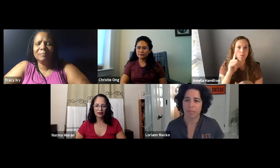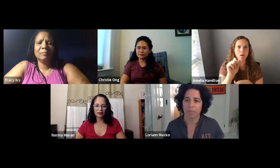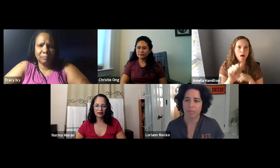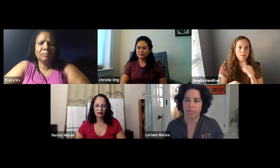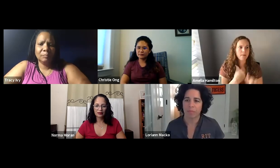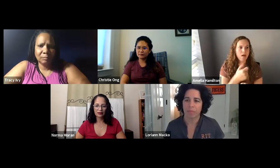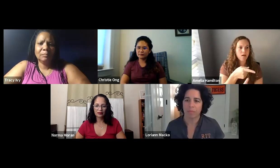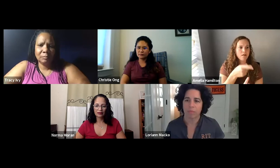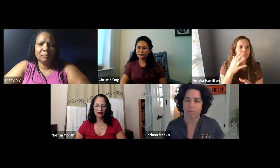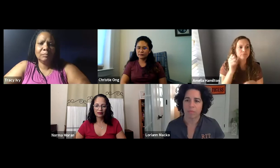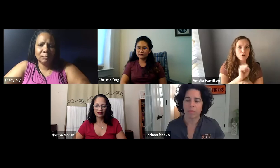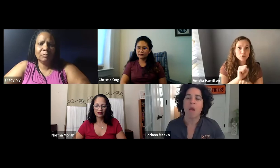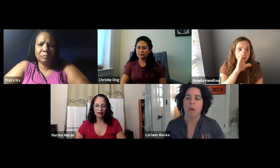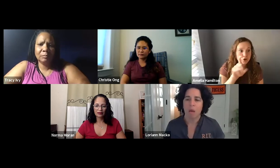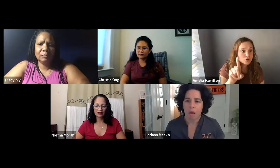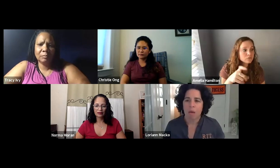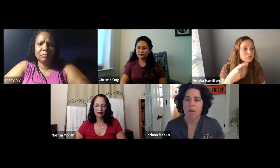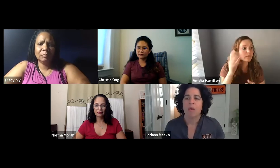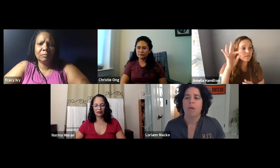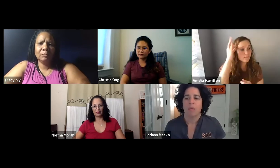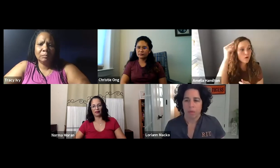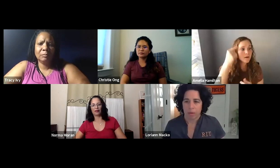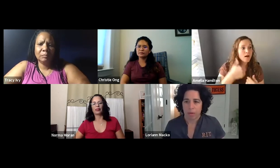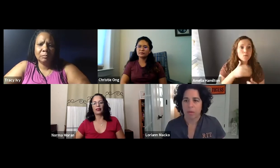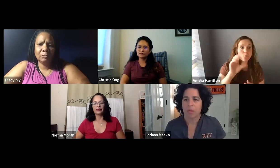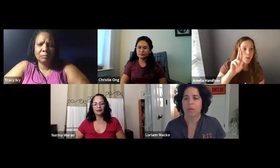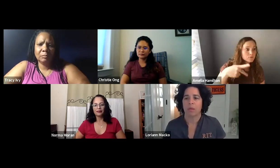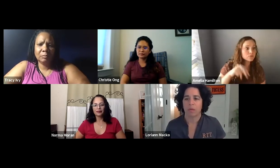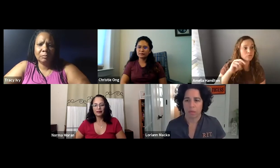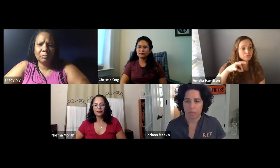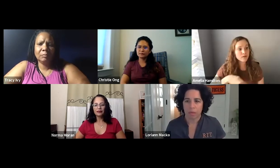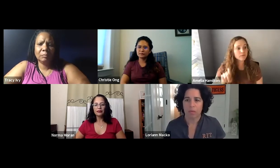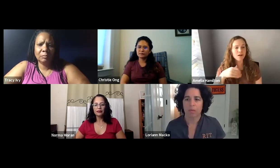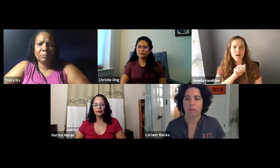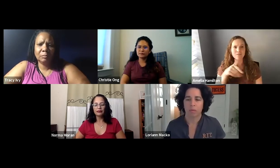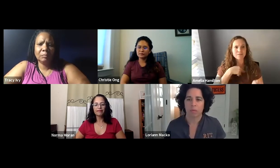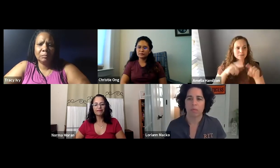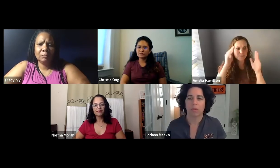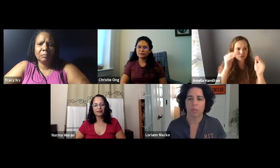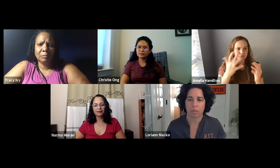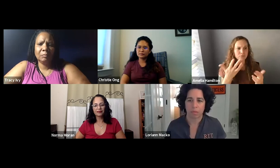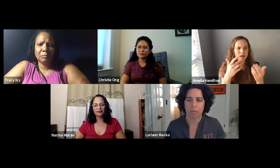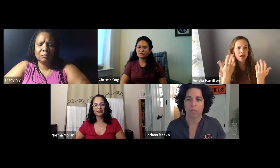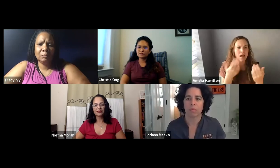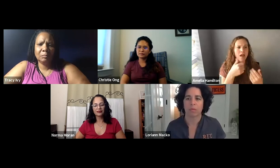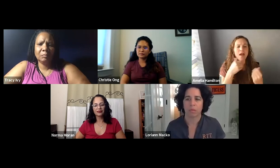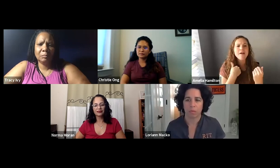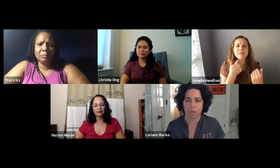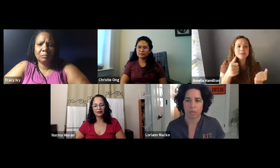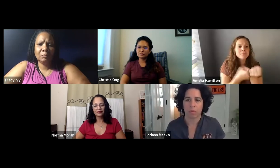What specifically does NCE provide? Is it a job search type situation? What benefits do they have and what can